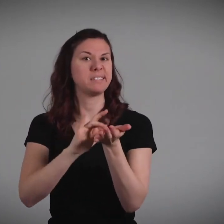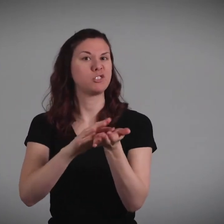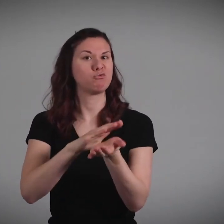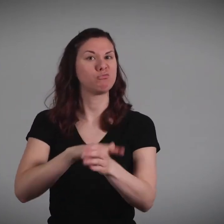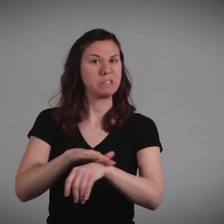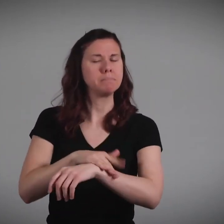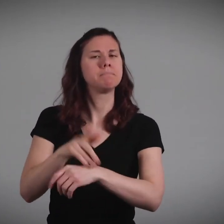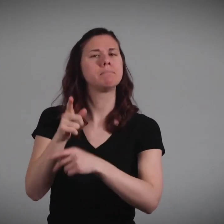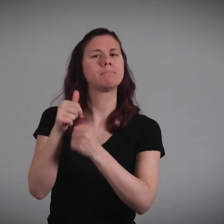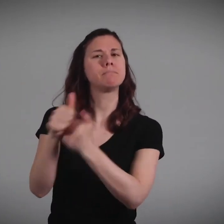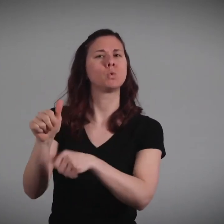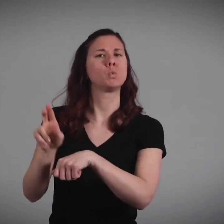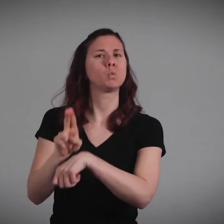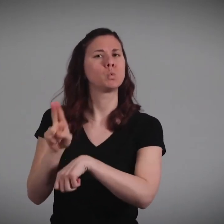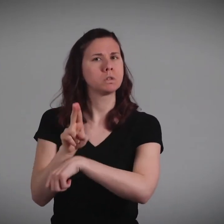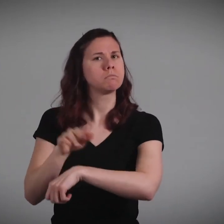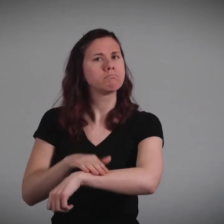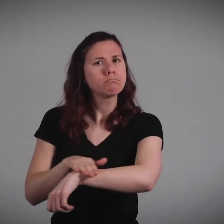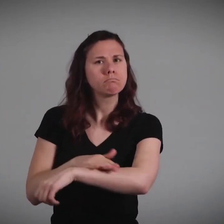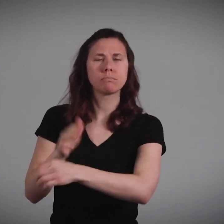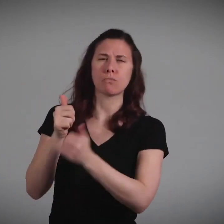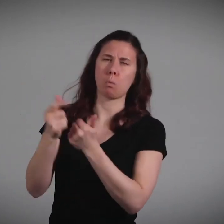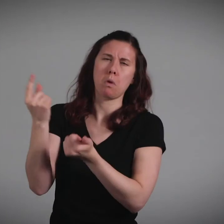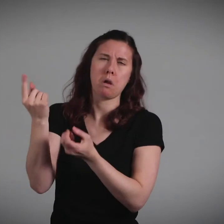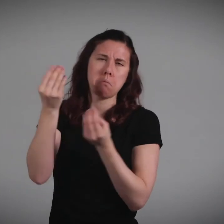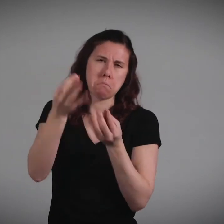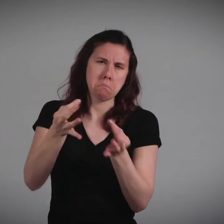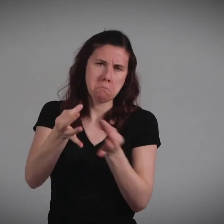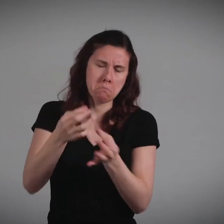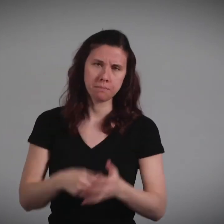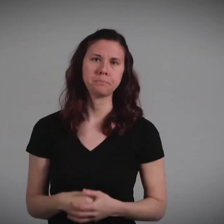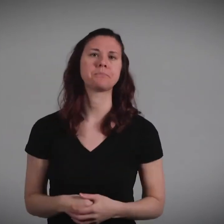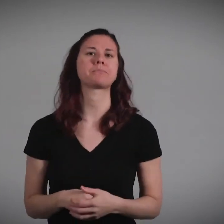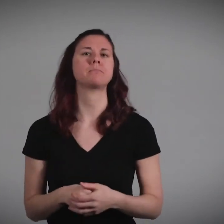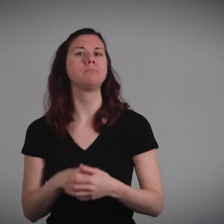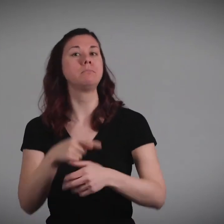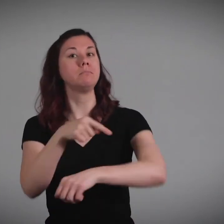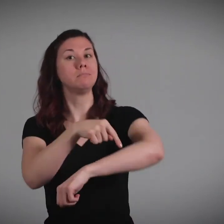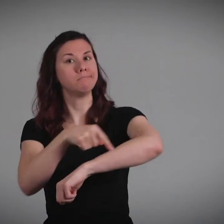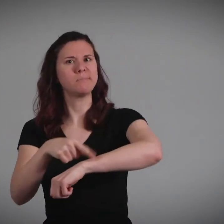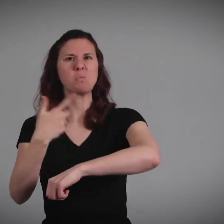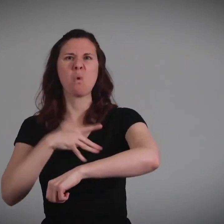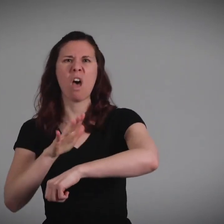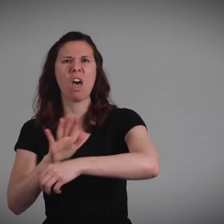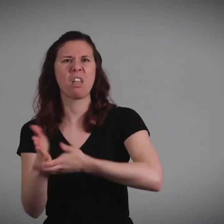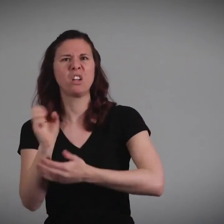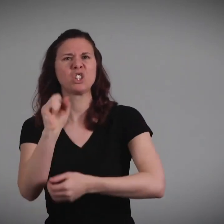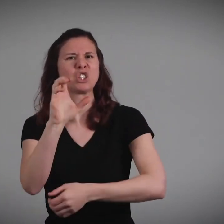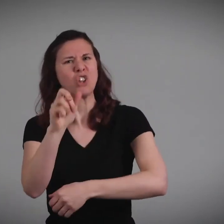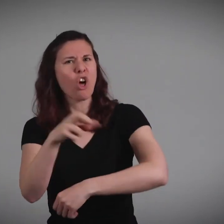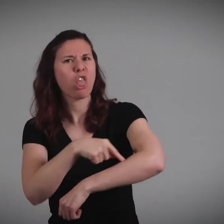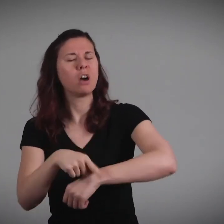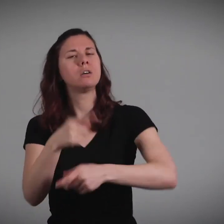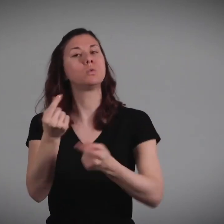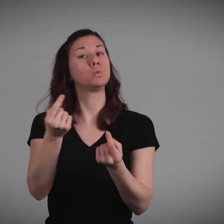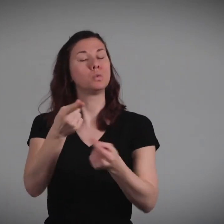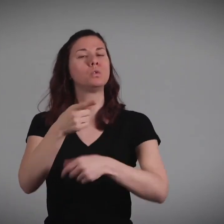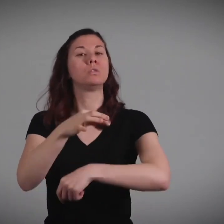Also, if the doctor gave you medicine to put on the wound, follow the directions carefully. If you want to make sure that you don't get a bad